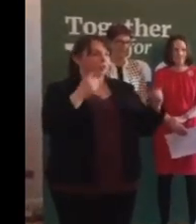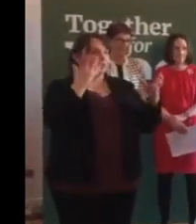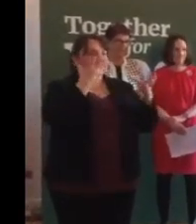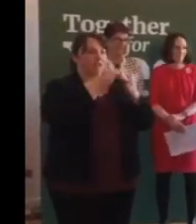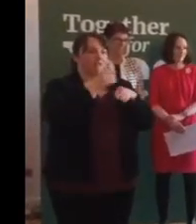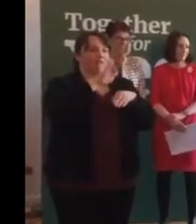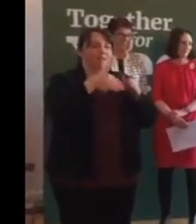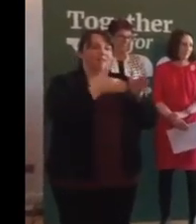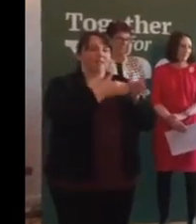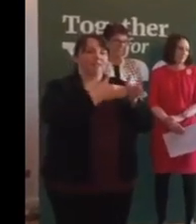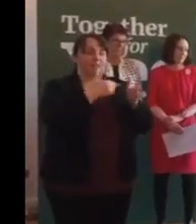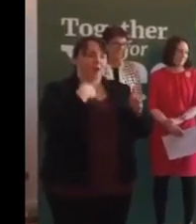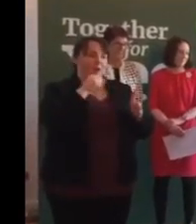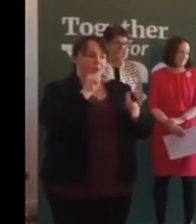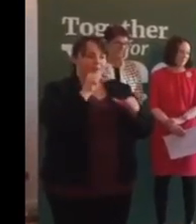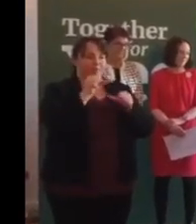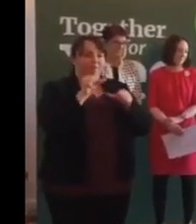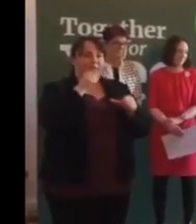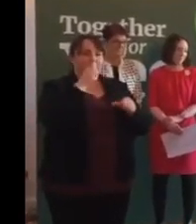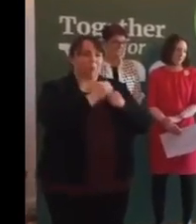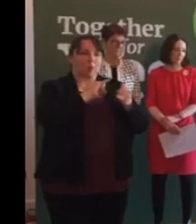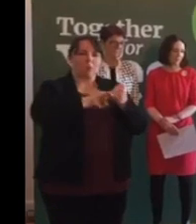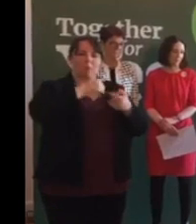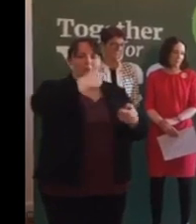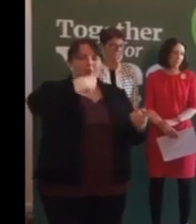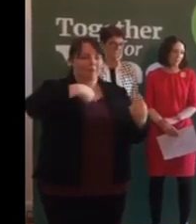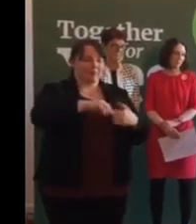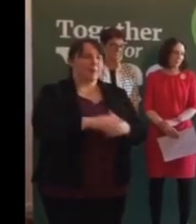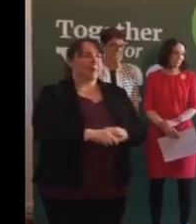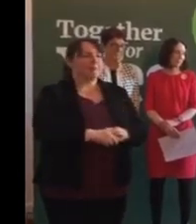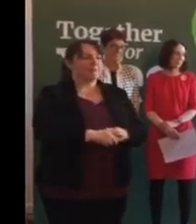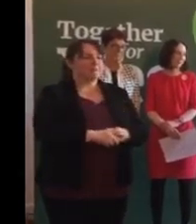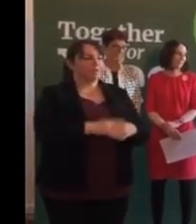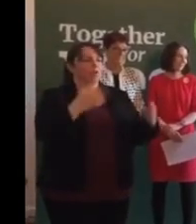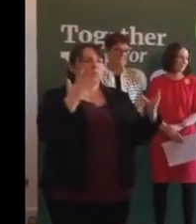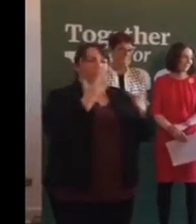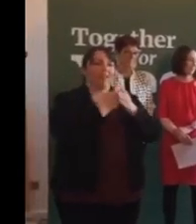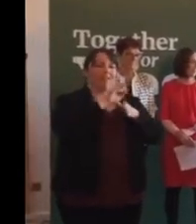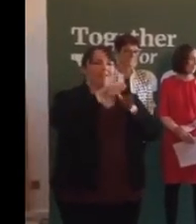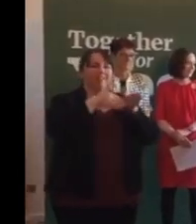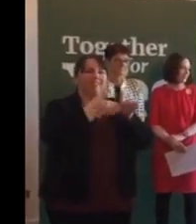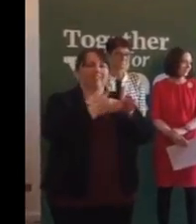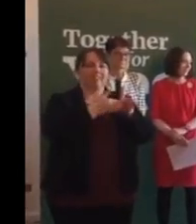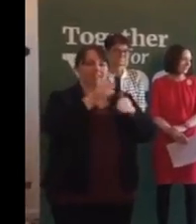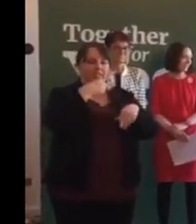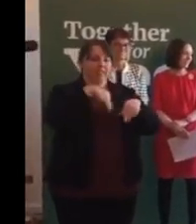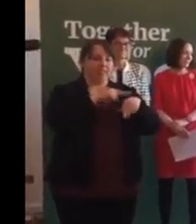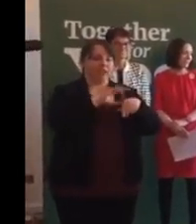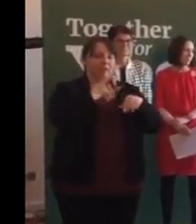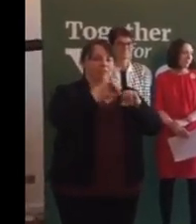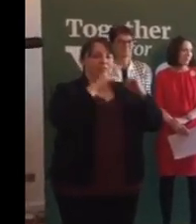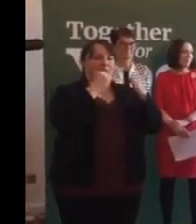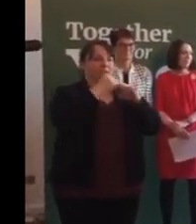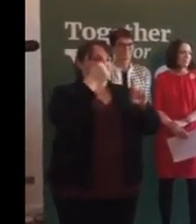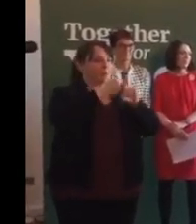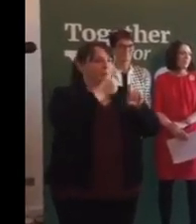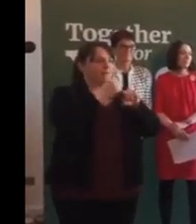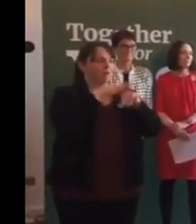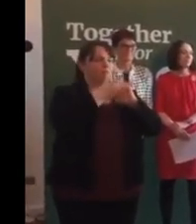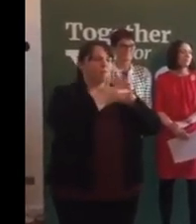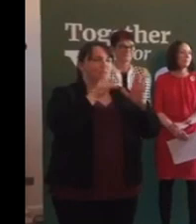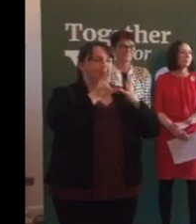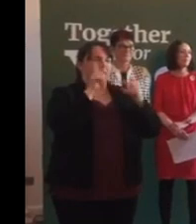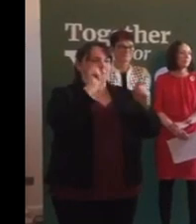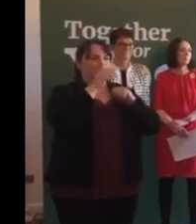I'm going to say a little bit about who we are. Together for Yes is the national civil society campaign to remove the Eighth Amendment